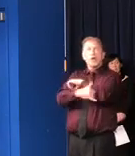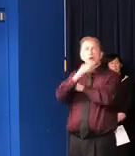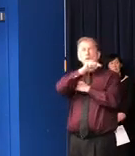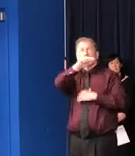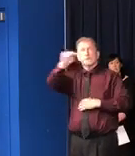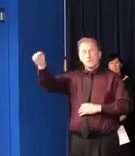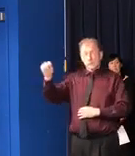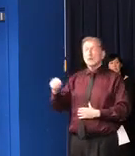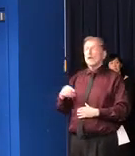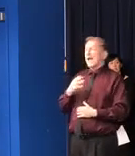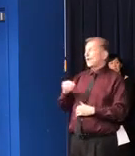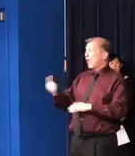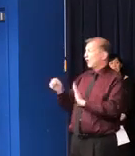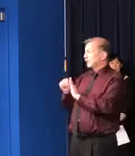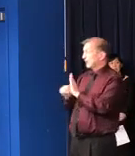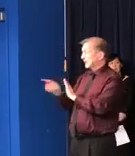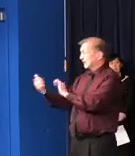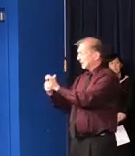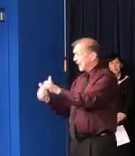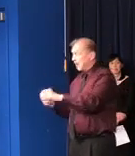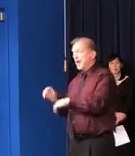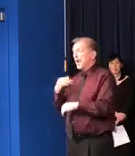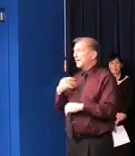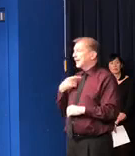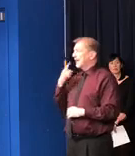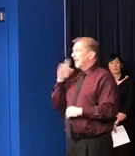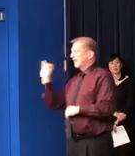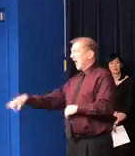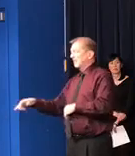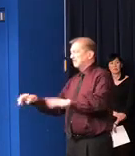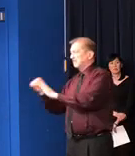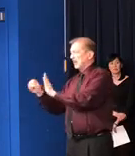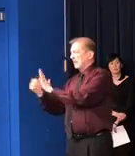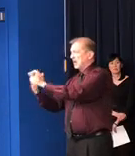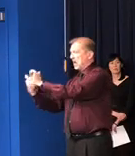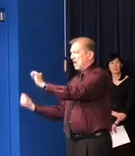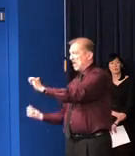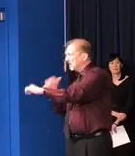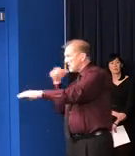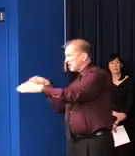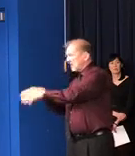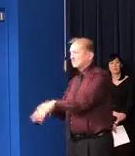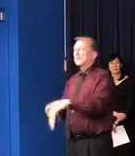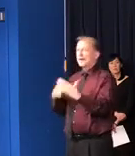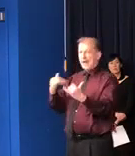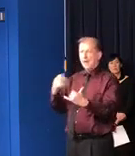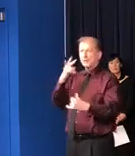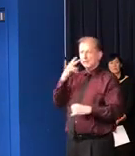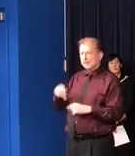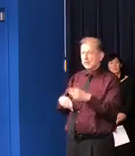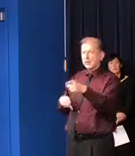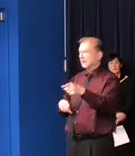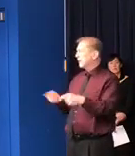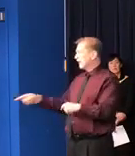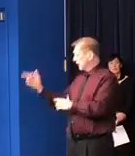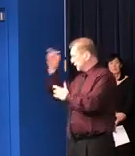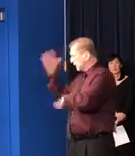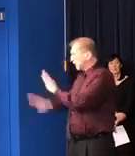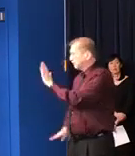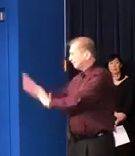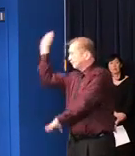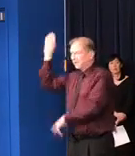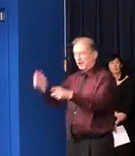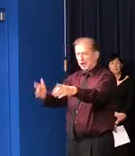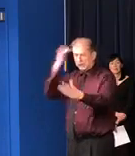a little slower to get on the bandwagon. don't want to call out every state, but, you know, that you're now seeing a vast rise of